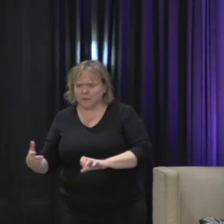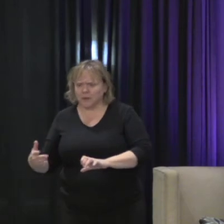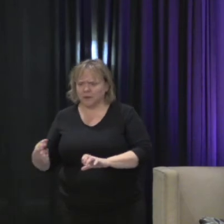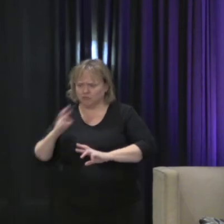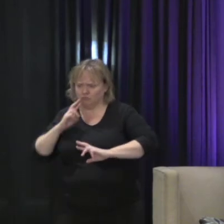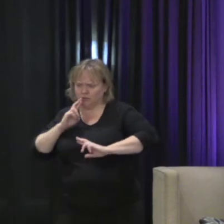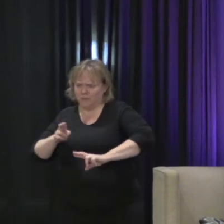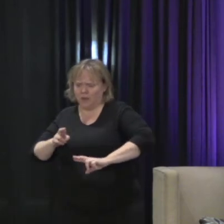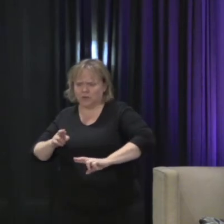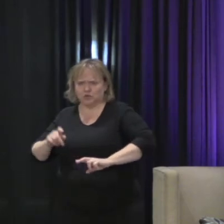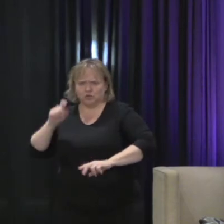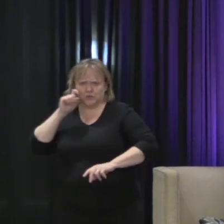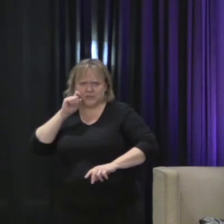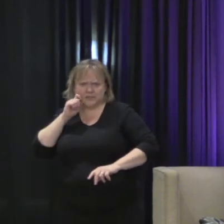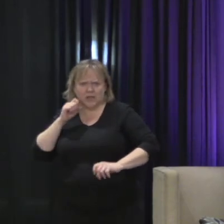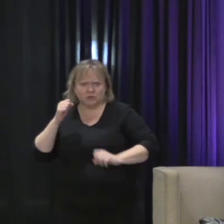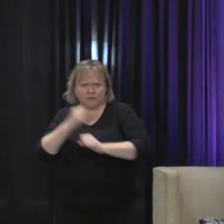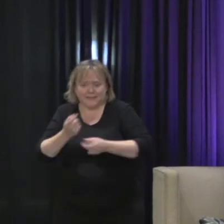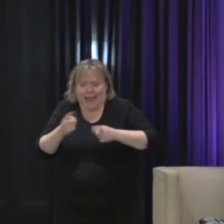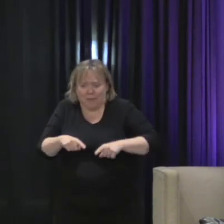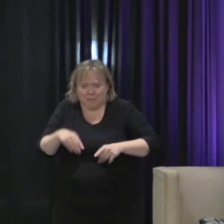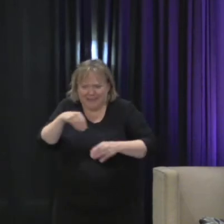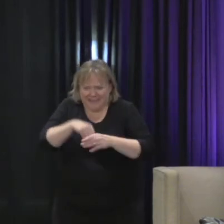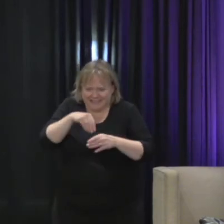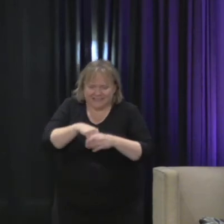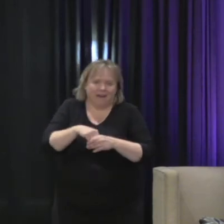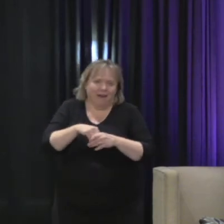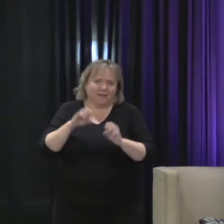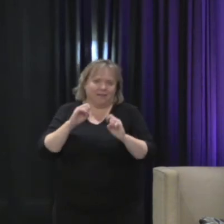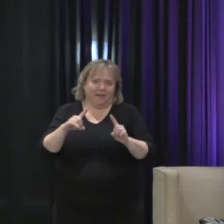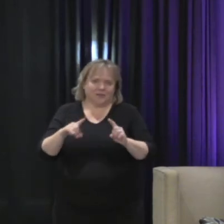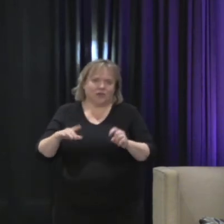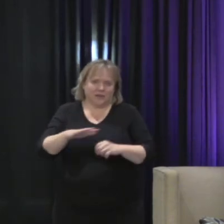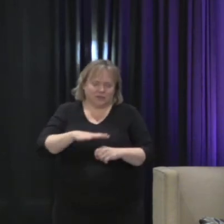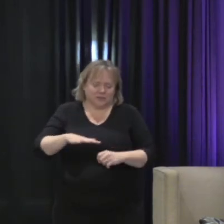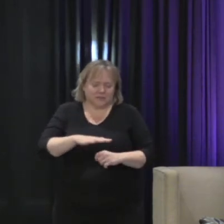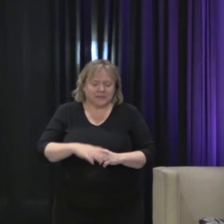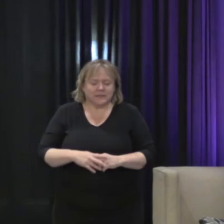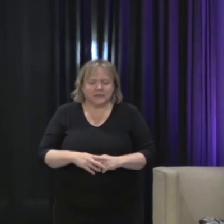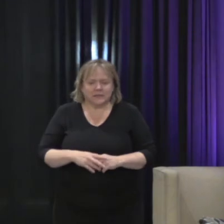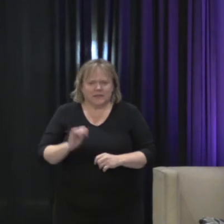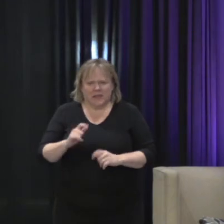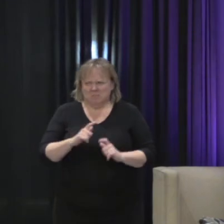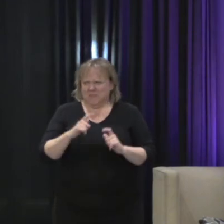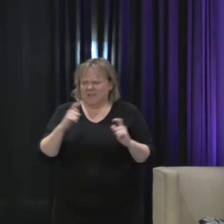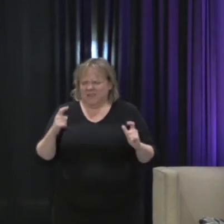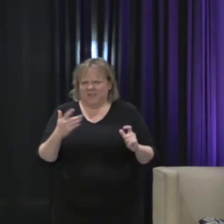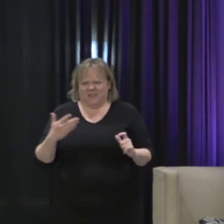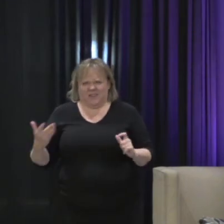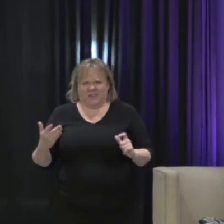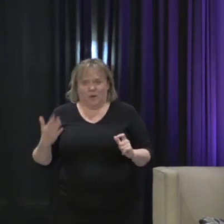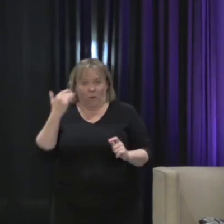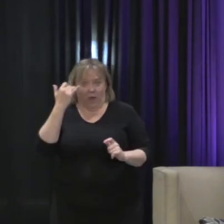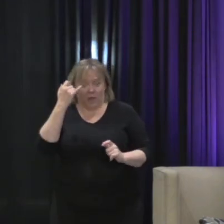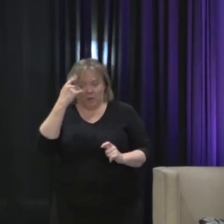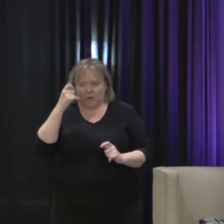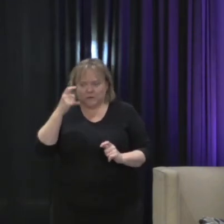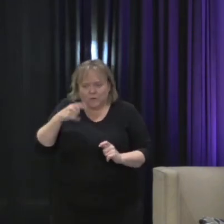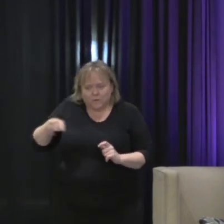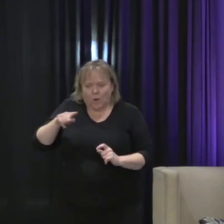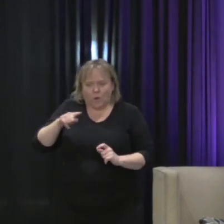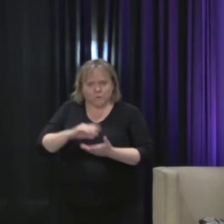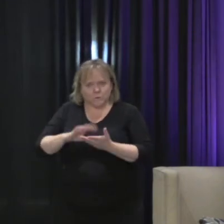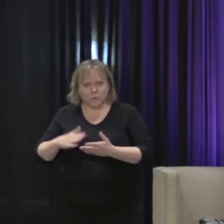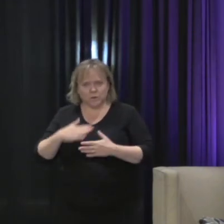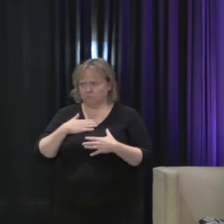violence in the educational context. That's huge. And it's because of those people. It's because of those images that are being